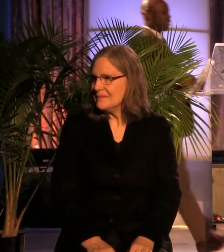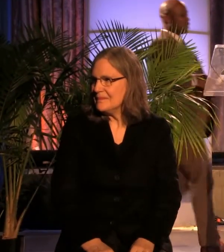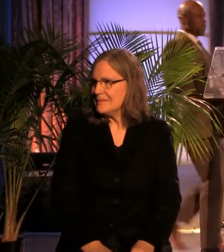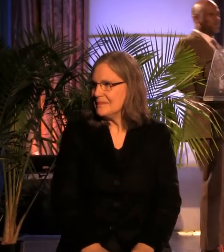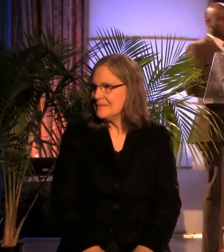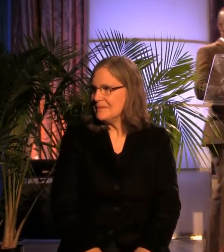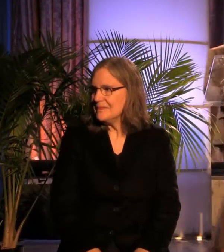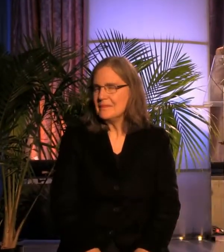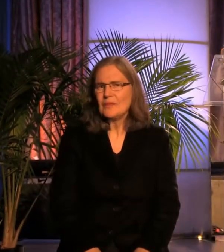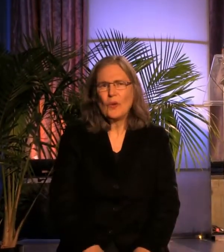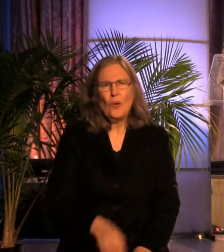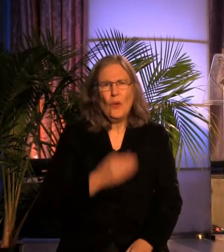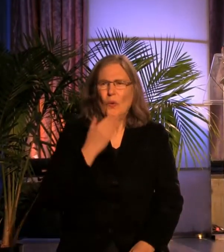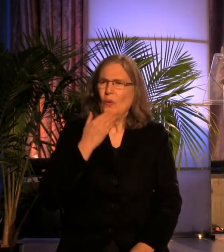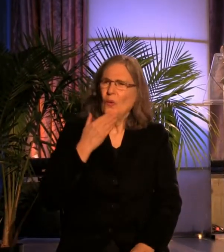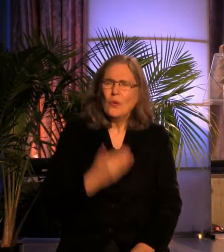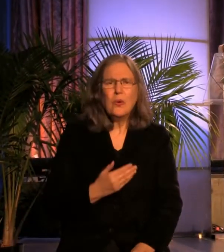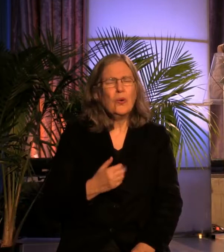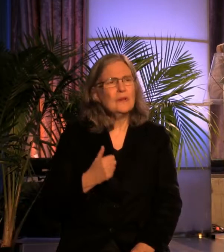So good.